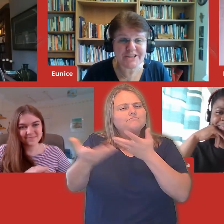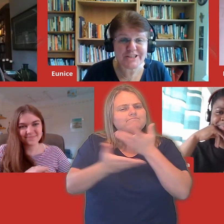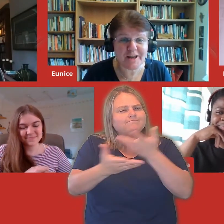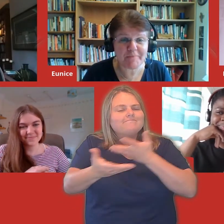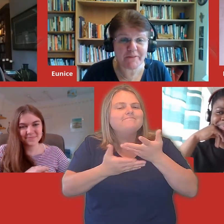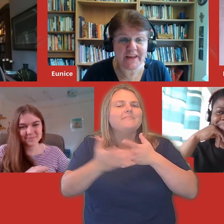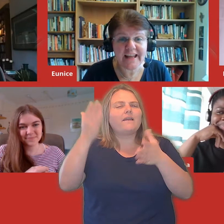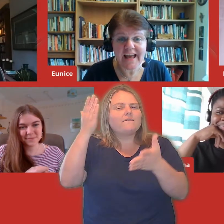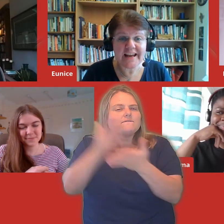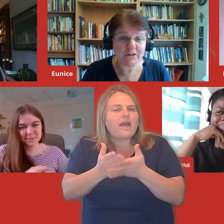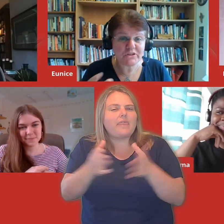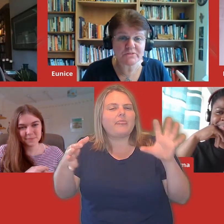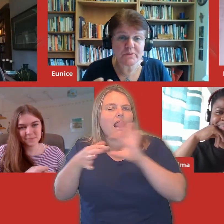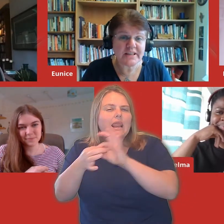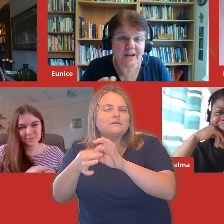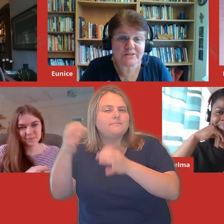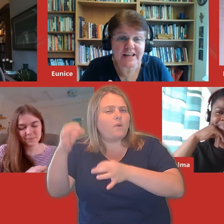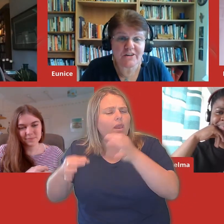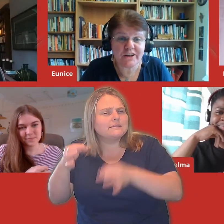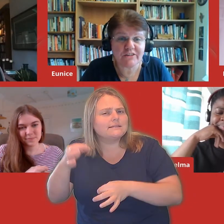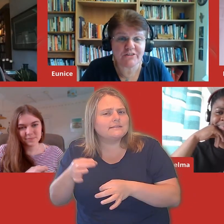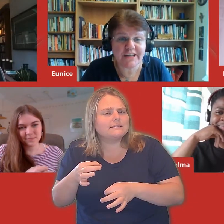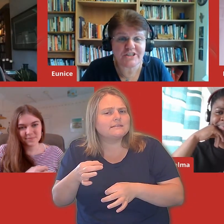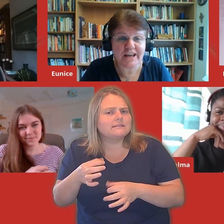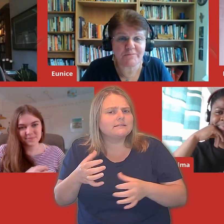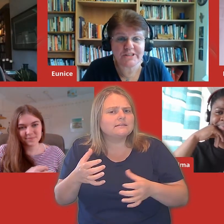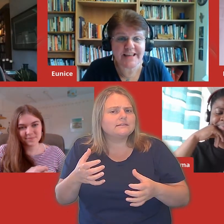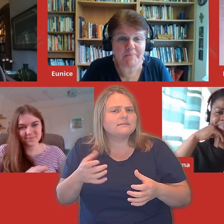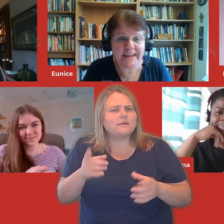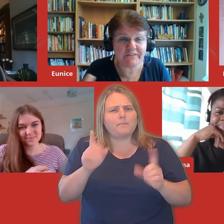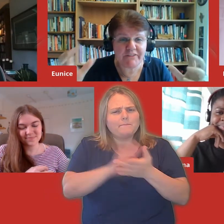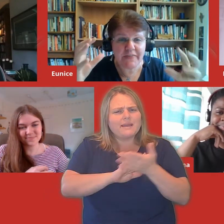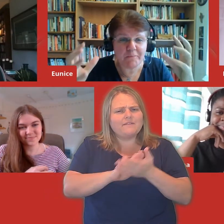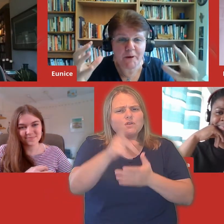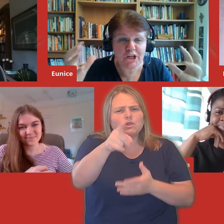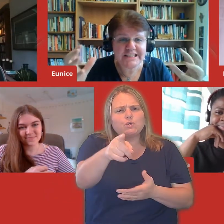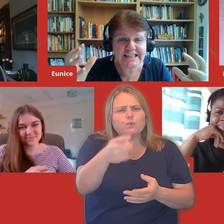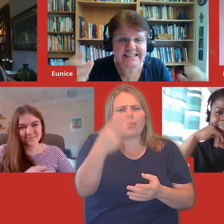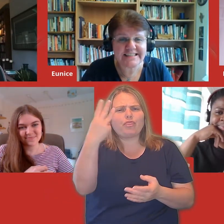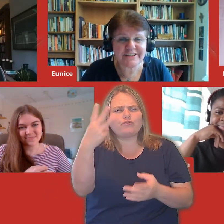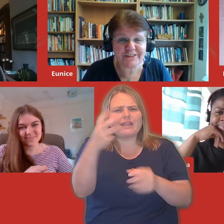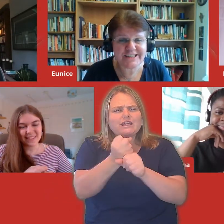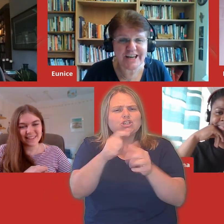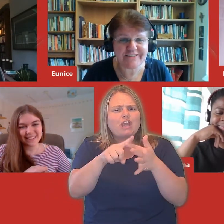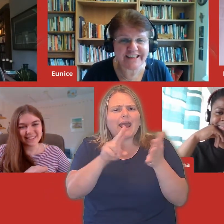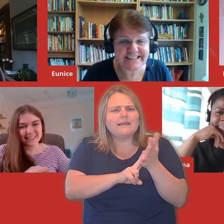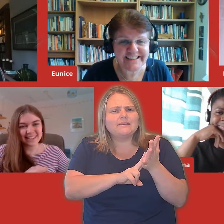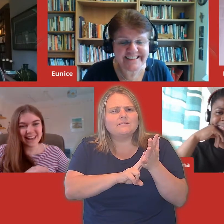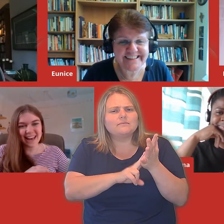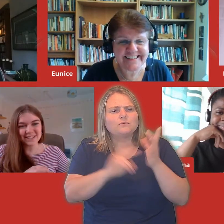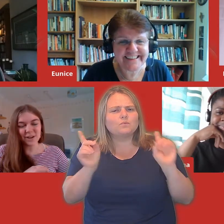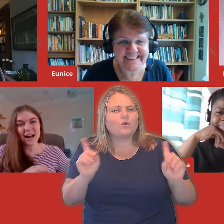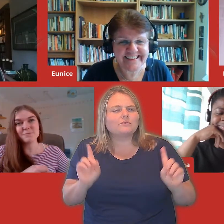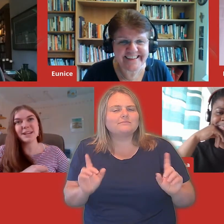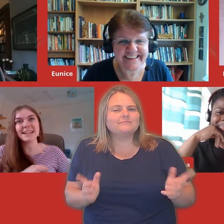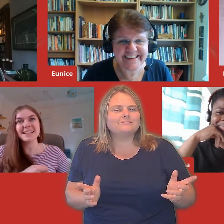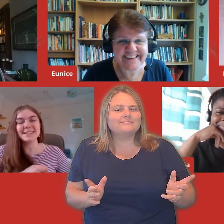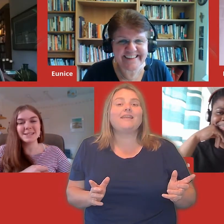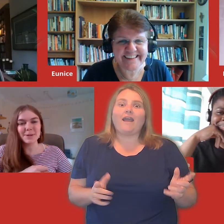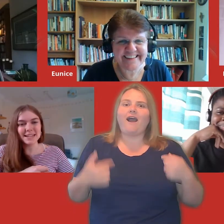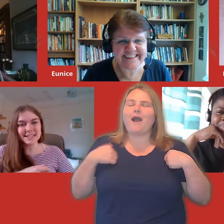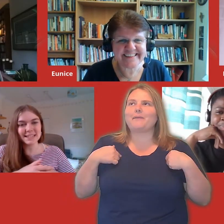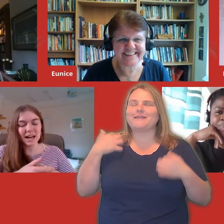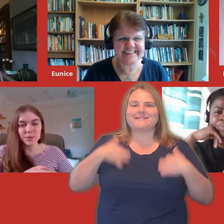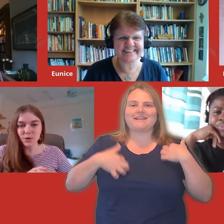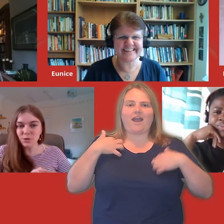really passionate about that. And how does that look at 3Gen? What does that mean? Faith and politics at 3Generate. Yeah, so I'm really